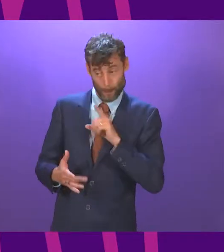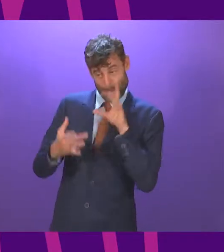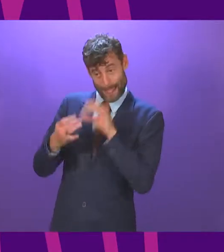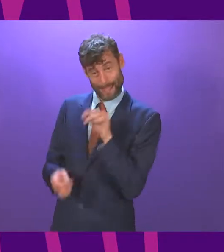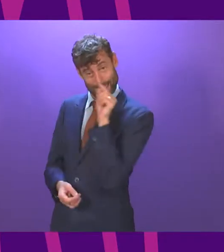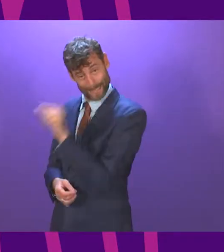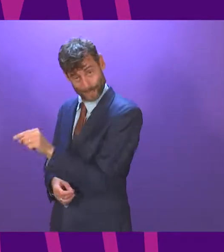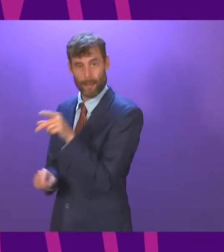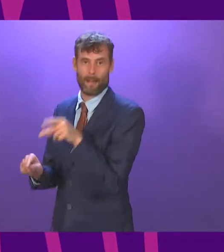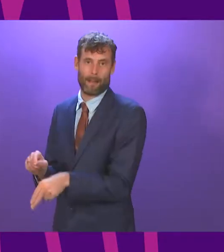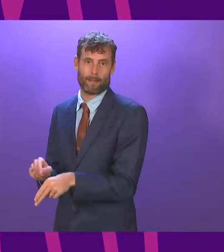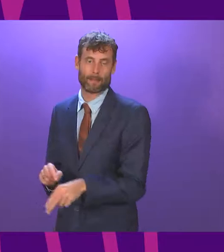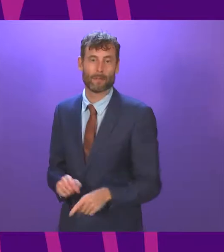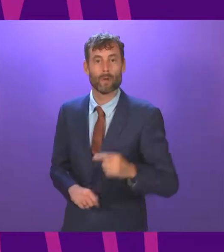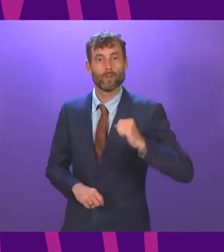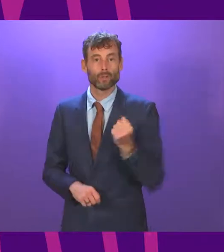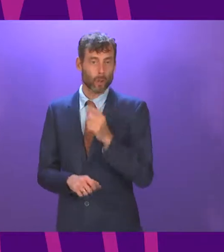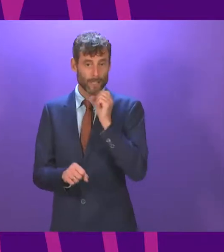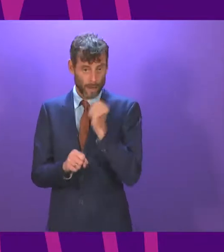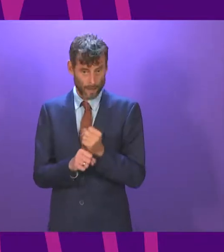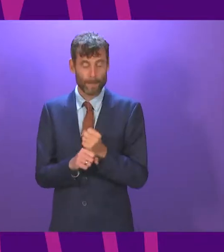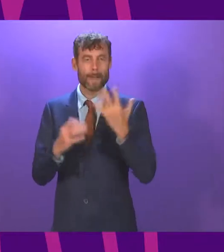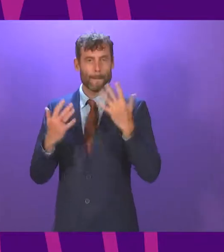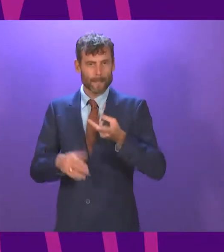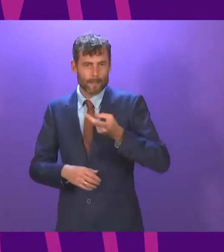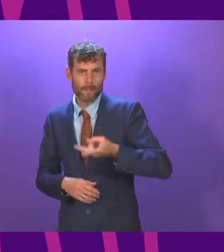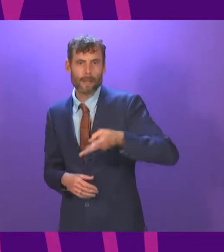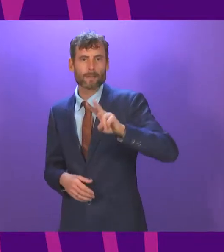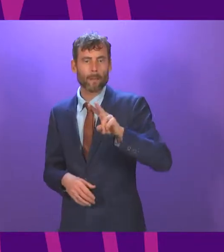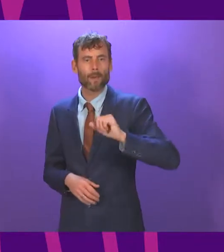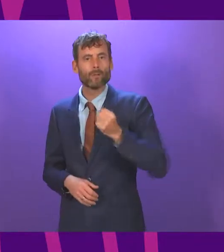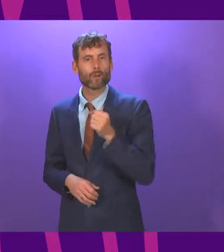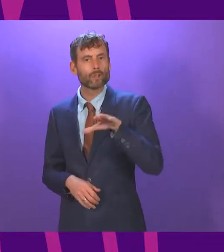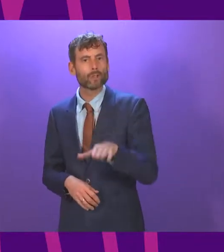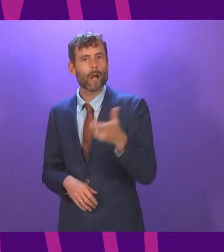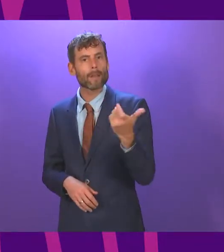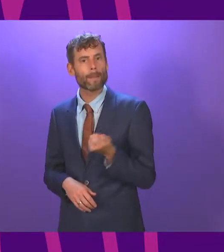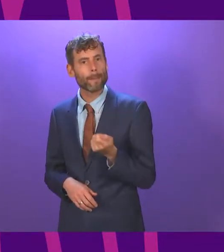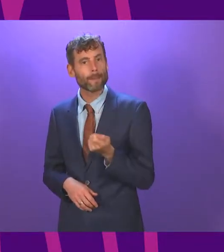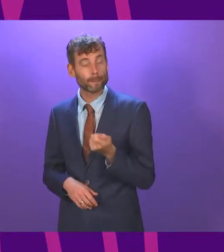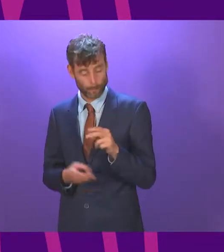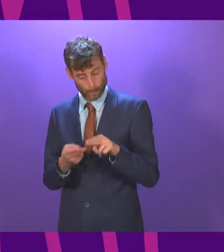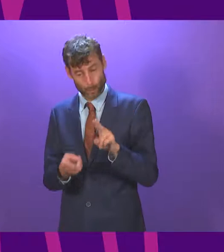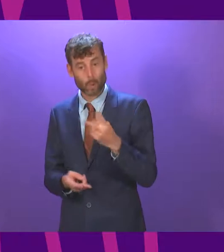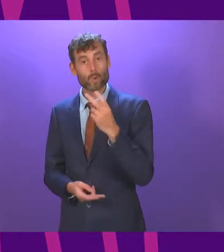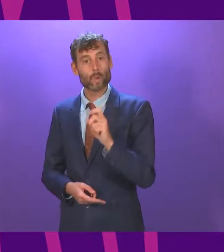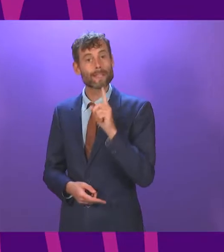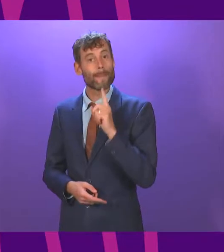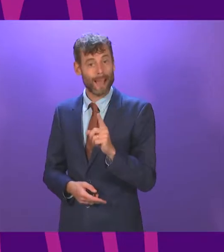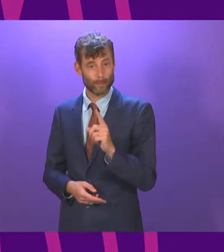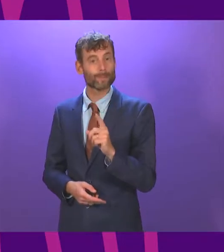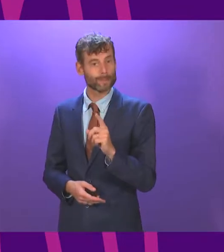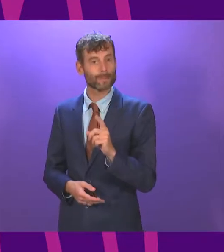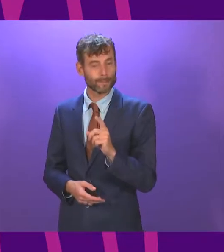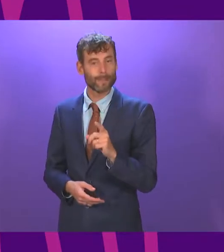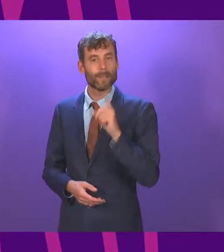the 100 days, the Scottish Government have committed to double the Scottish child payment to £20 during this parliamentary term. And figures from the